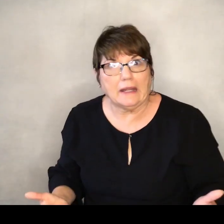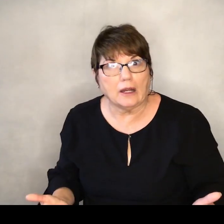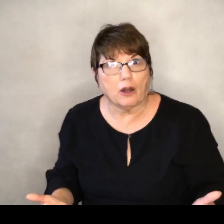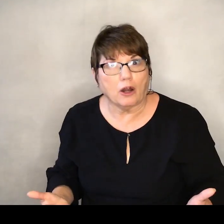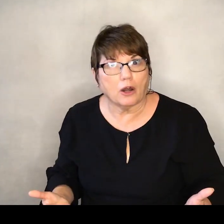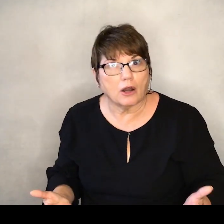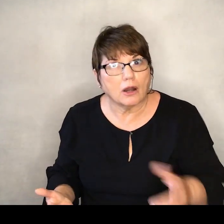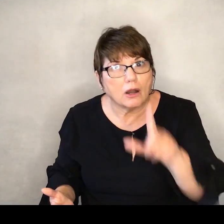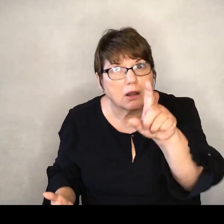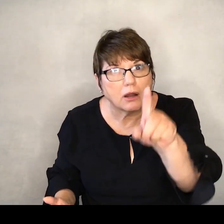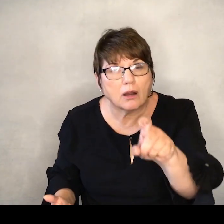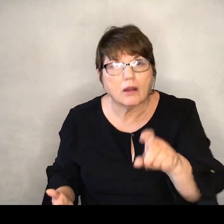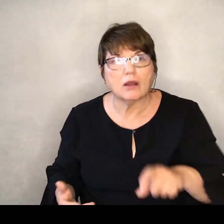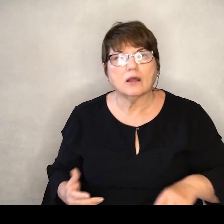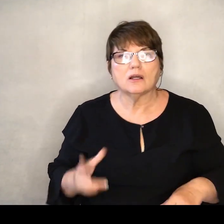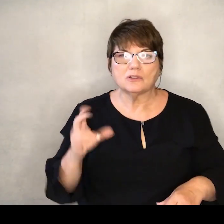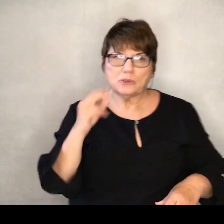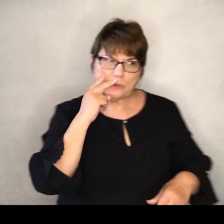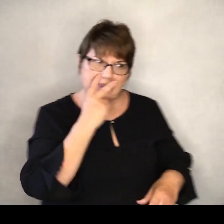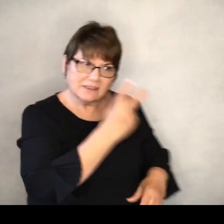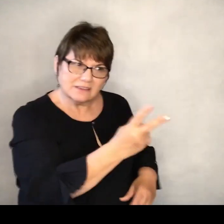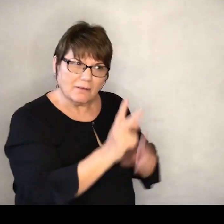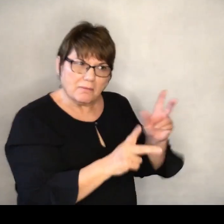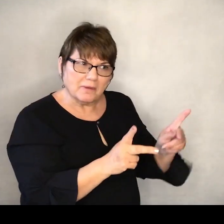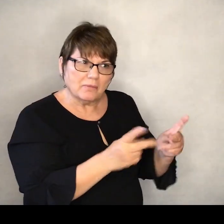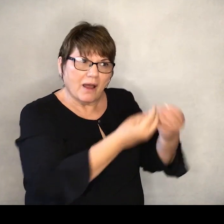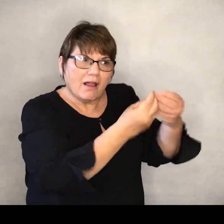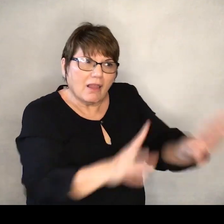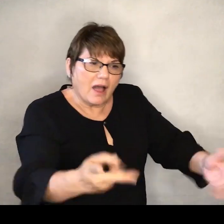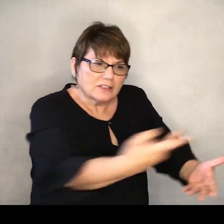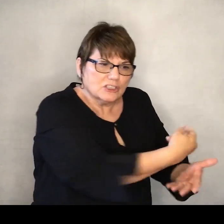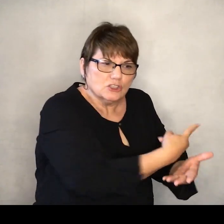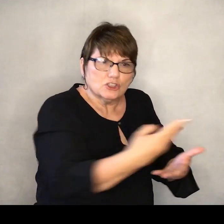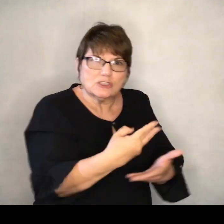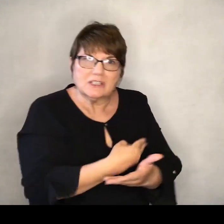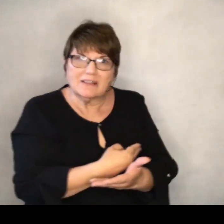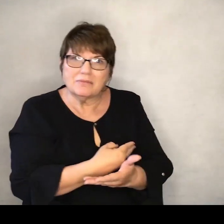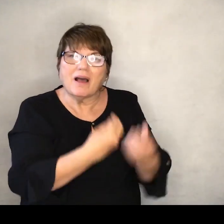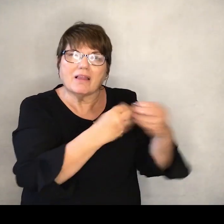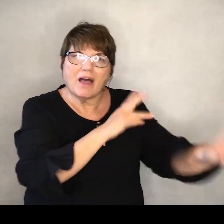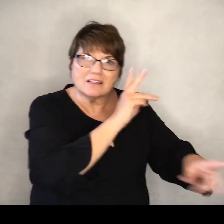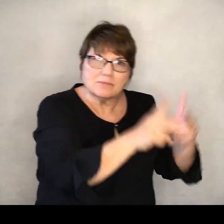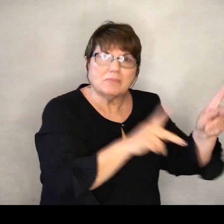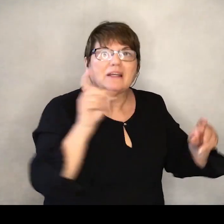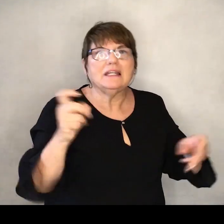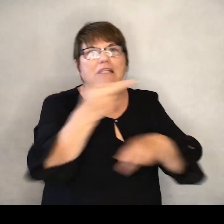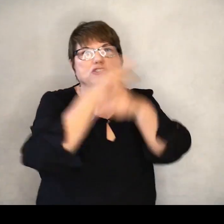Or do you view them as lost sheep needing a shepherd?